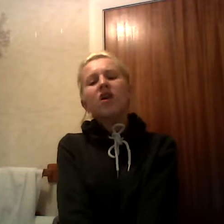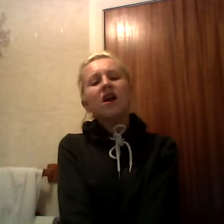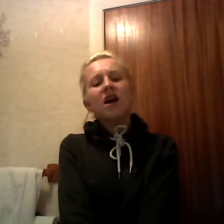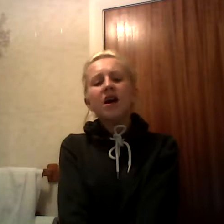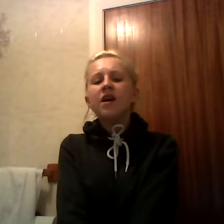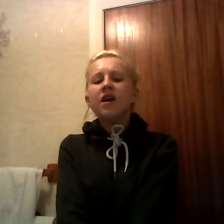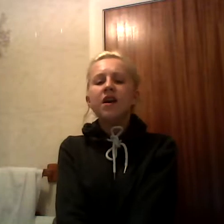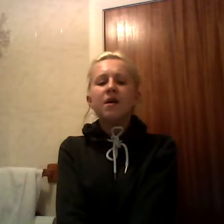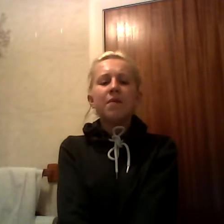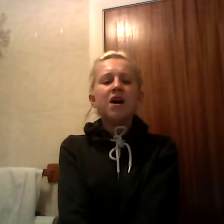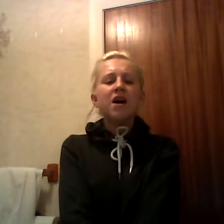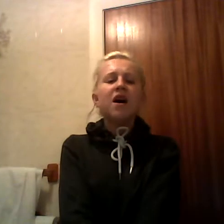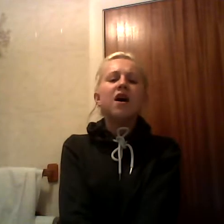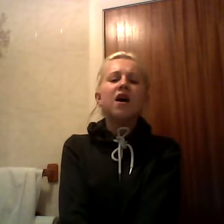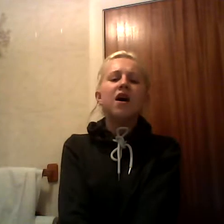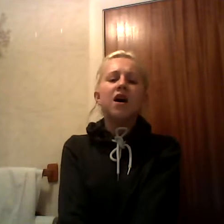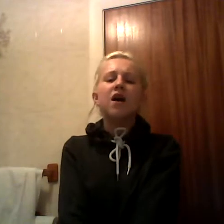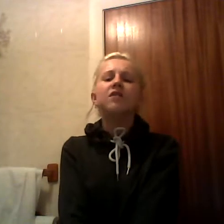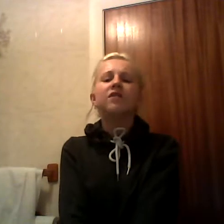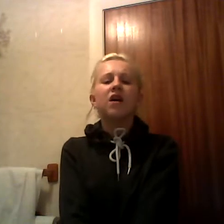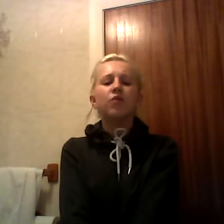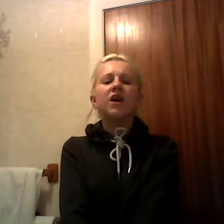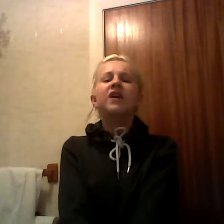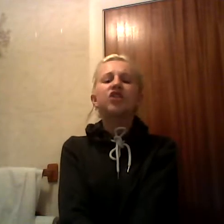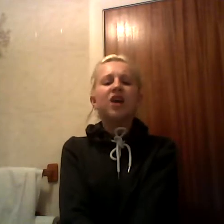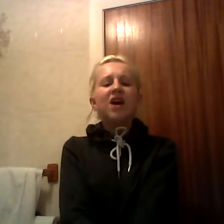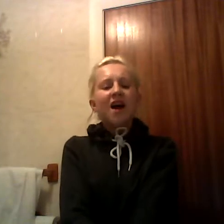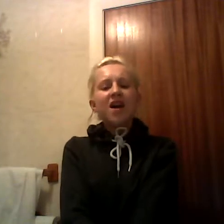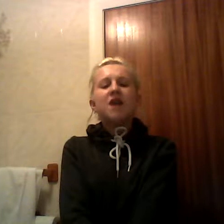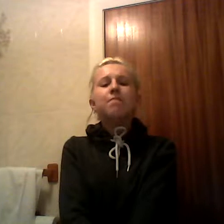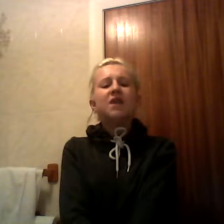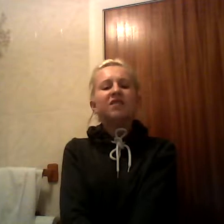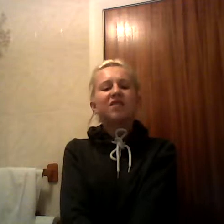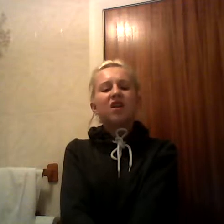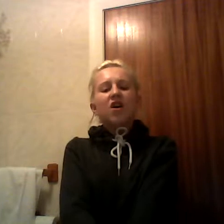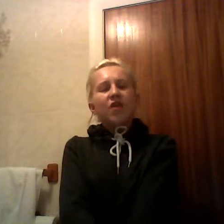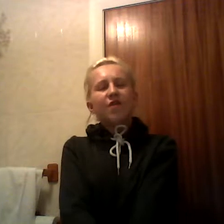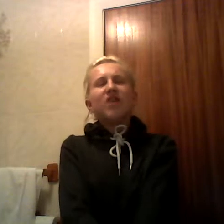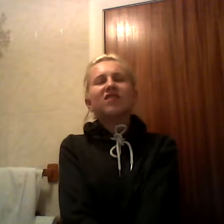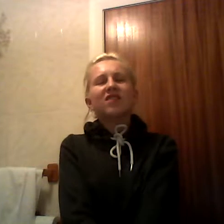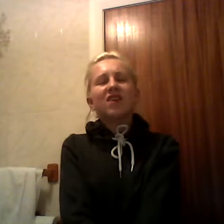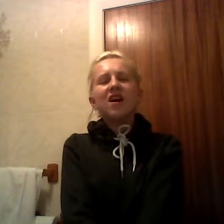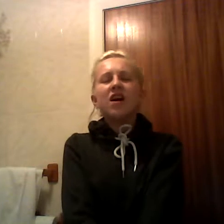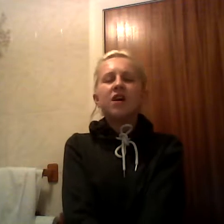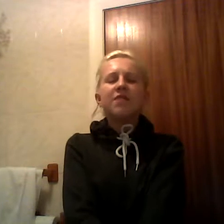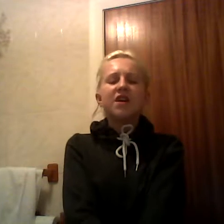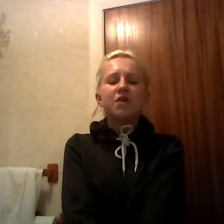light in my eyes I wish I had missed the first time that